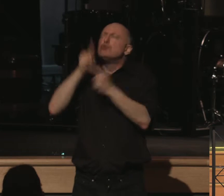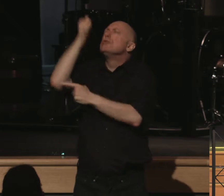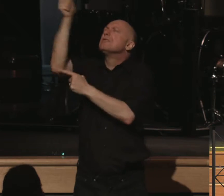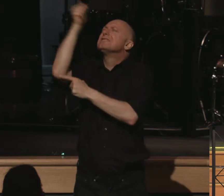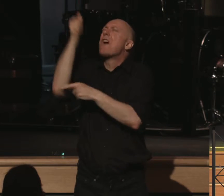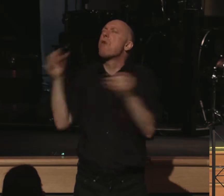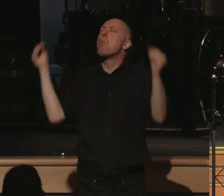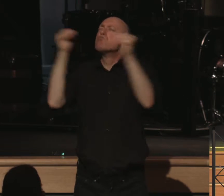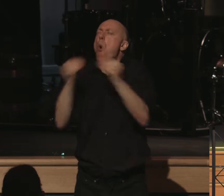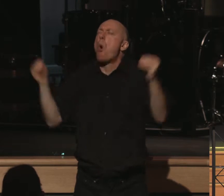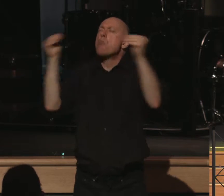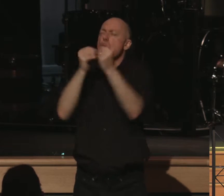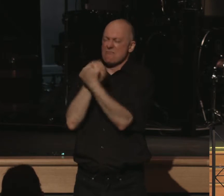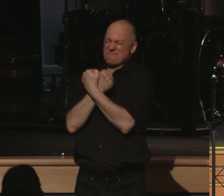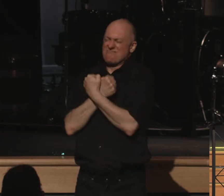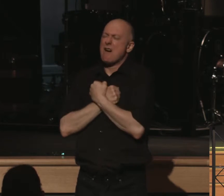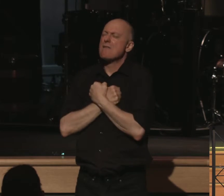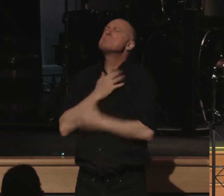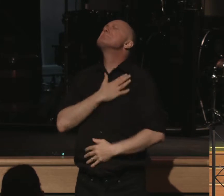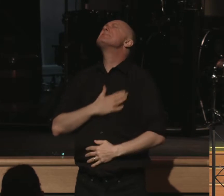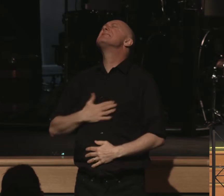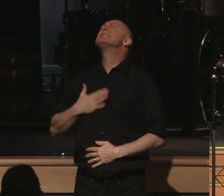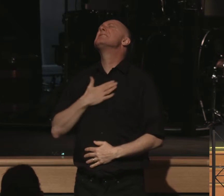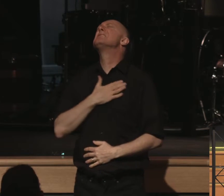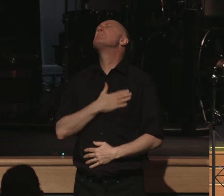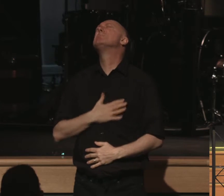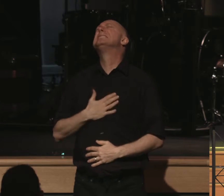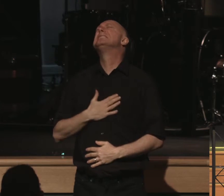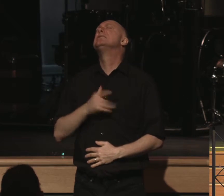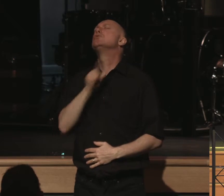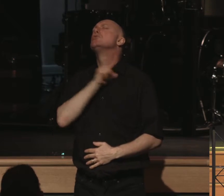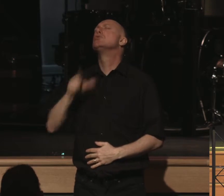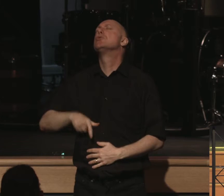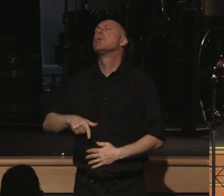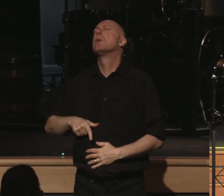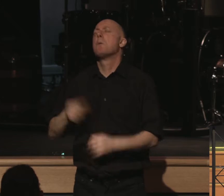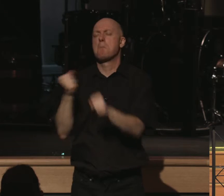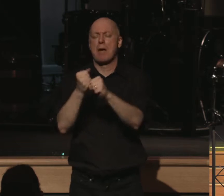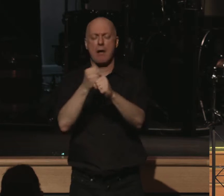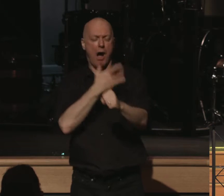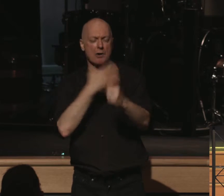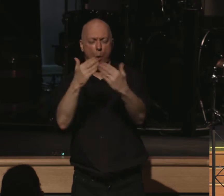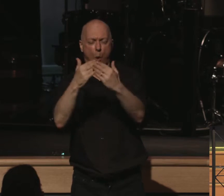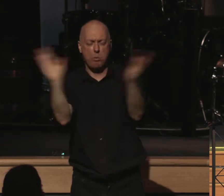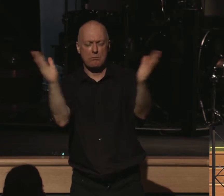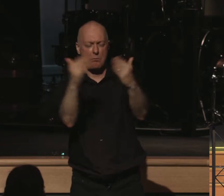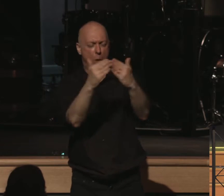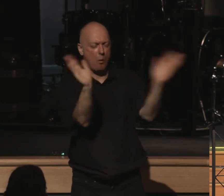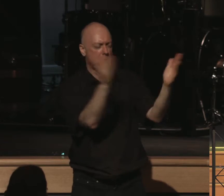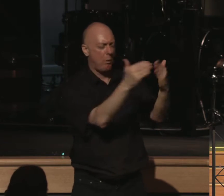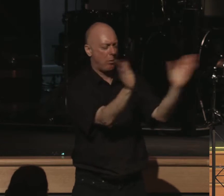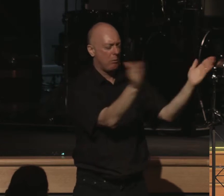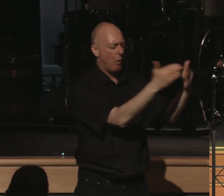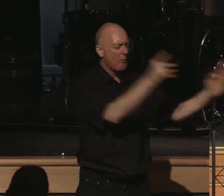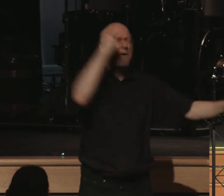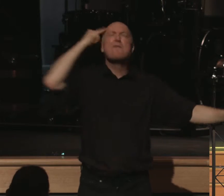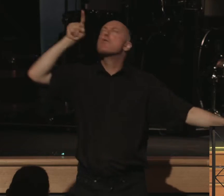greater and greater affection. Lord, please, please open hearts for you to